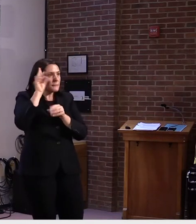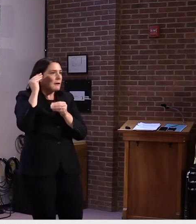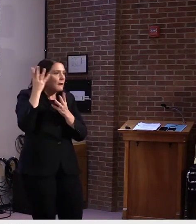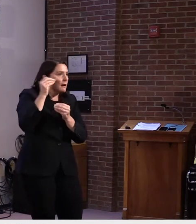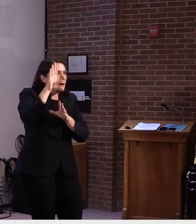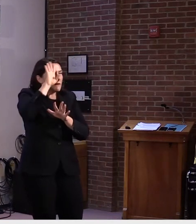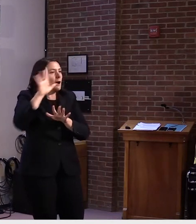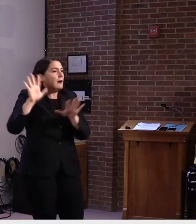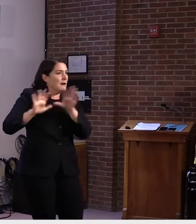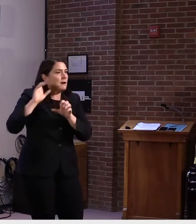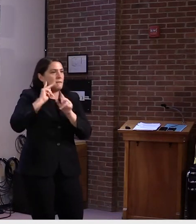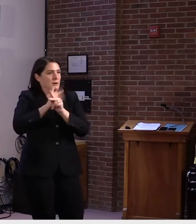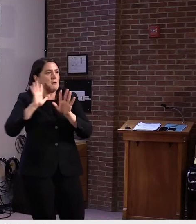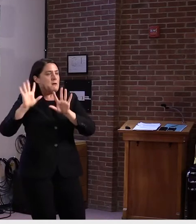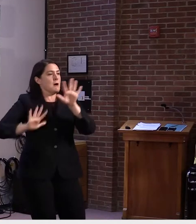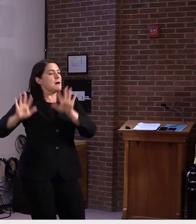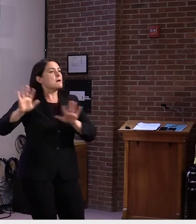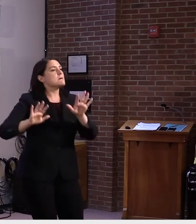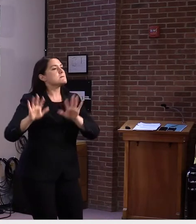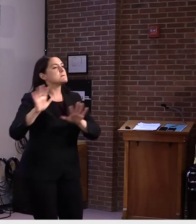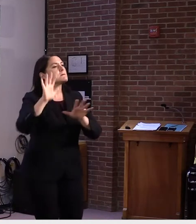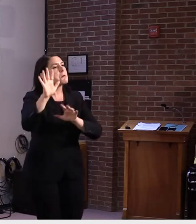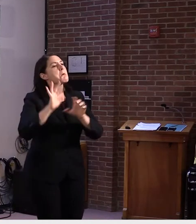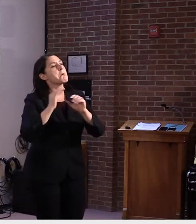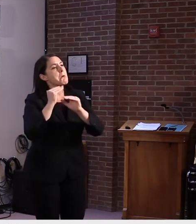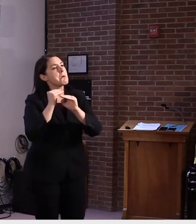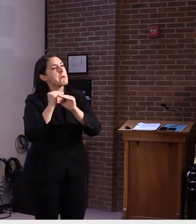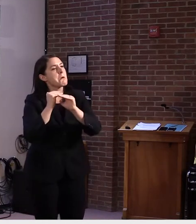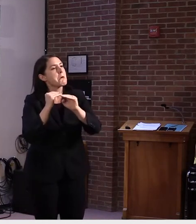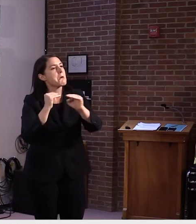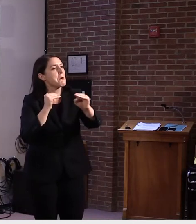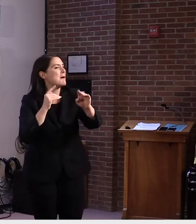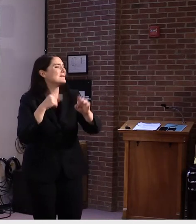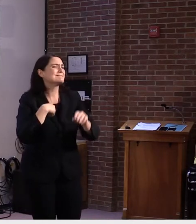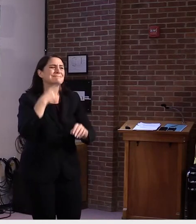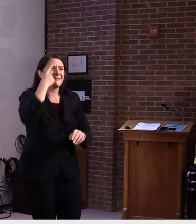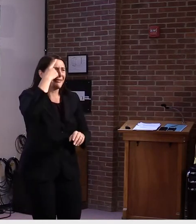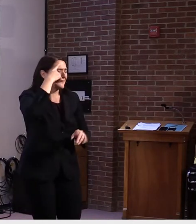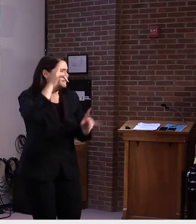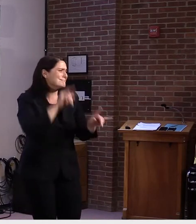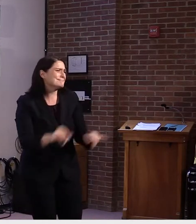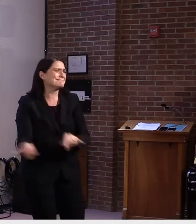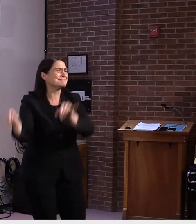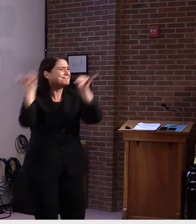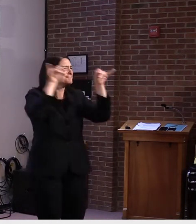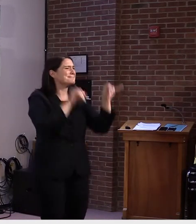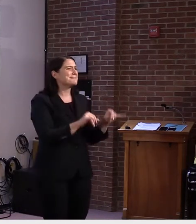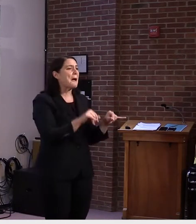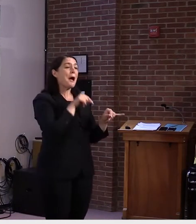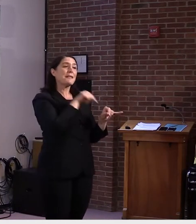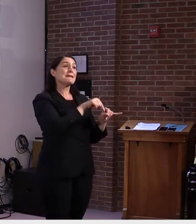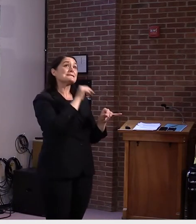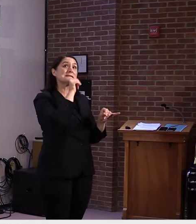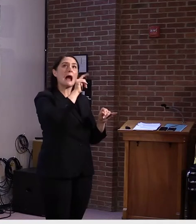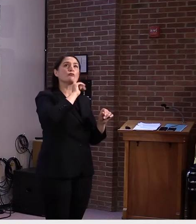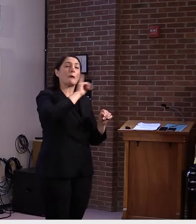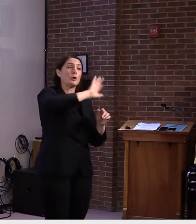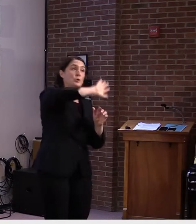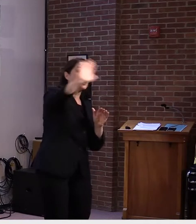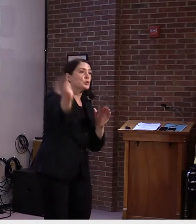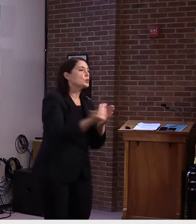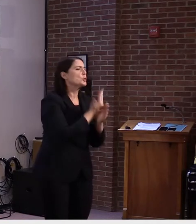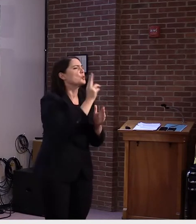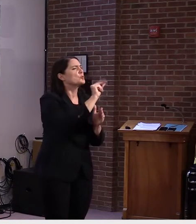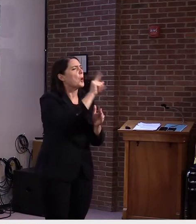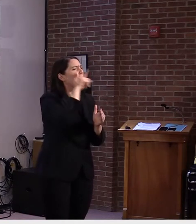out on June the first, we're going to try to continue to work on those issues. It isn't a, it isn't a new issue. It is a issue